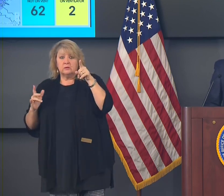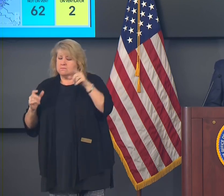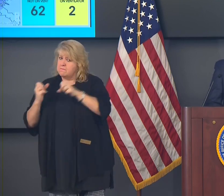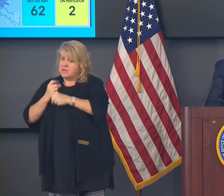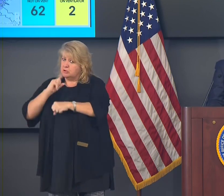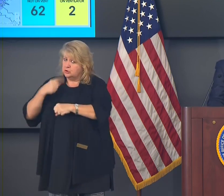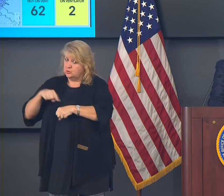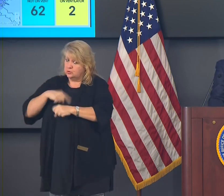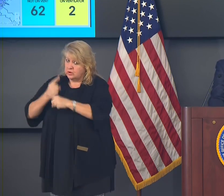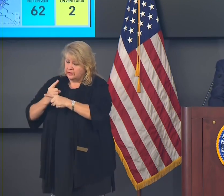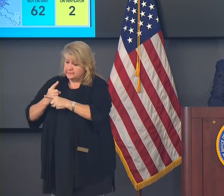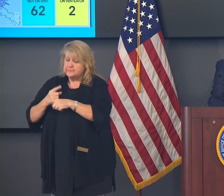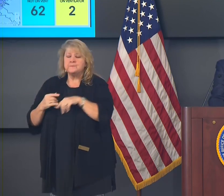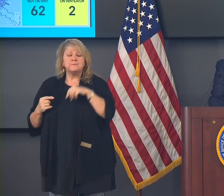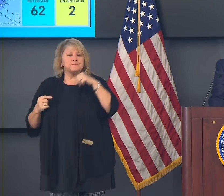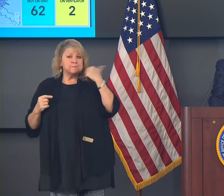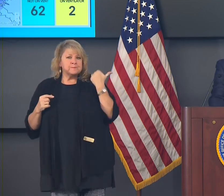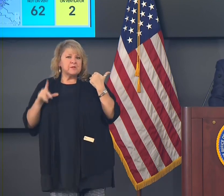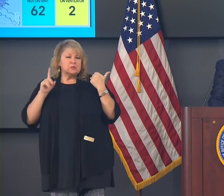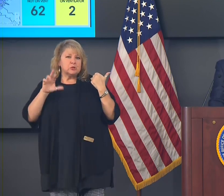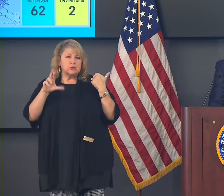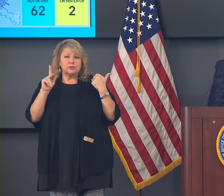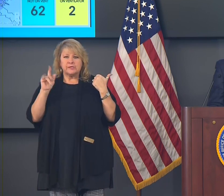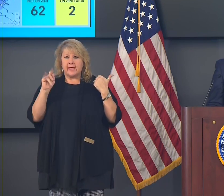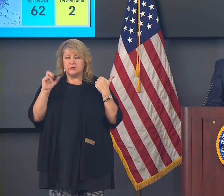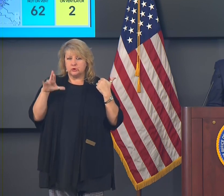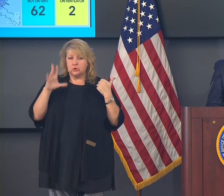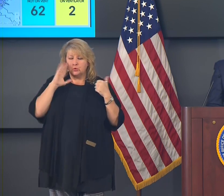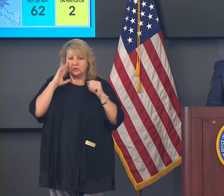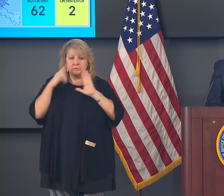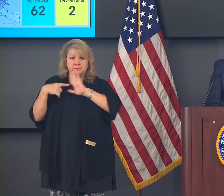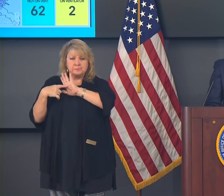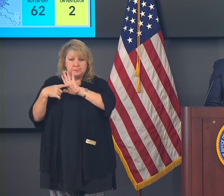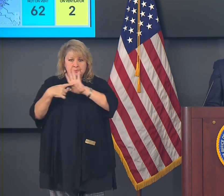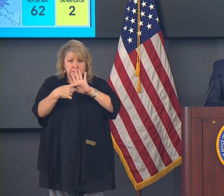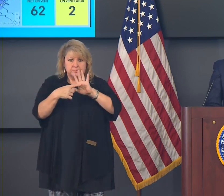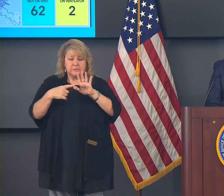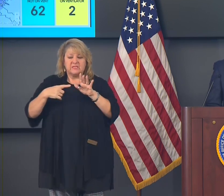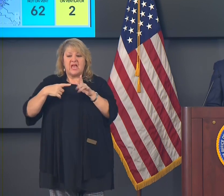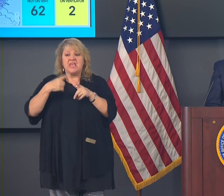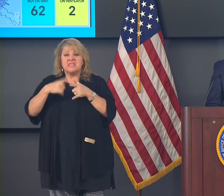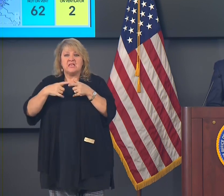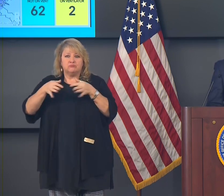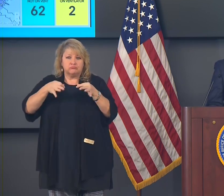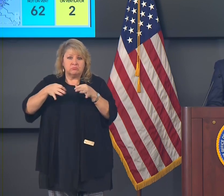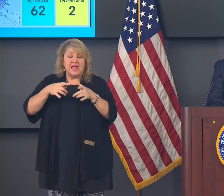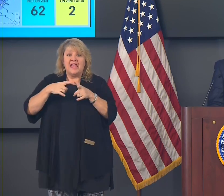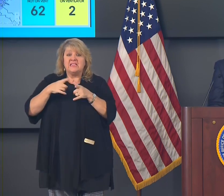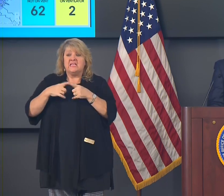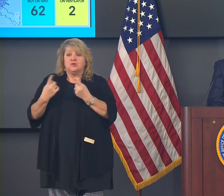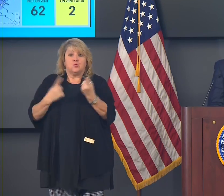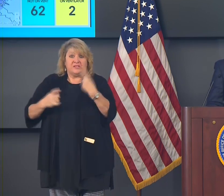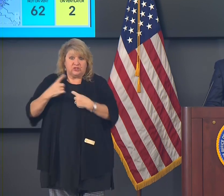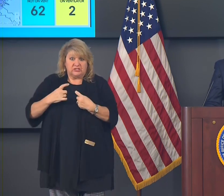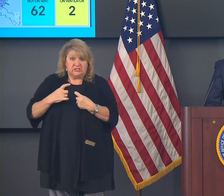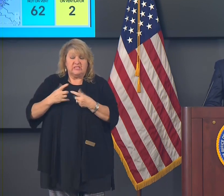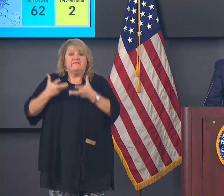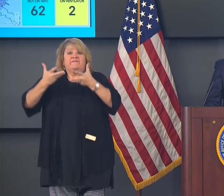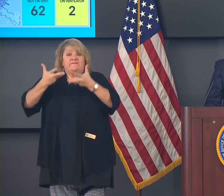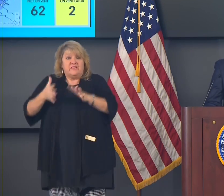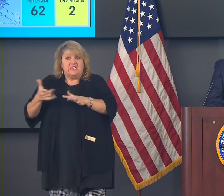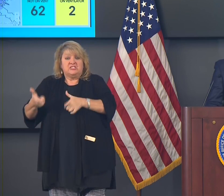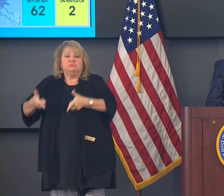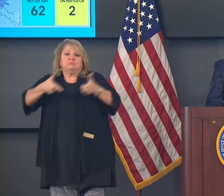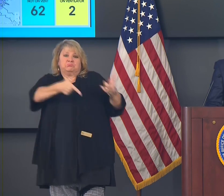gating criteria slides and then he'll take your questions and when he's done I'll come back up and finish my remarks